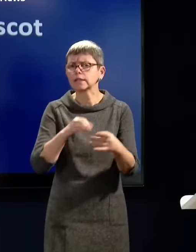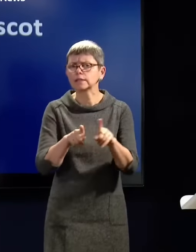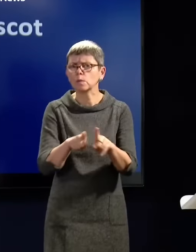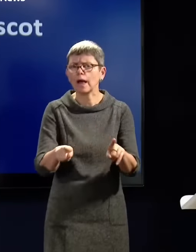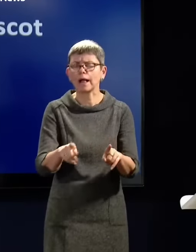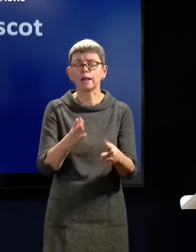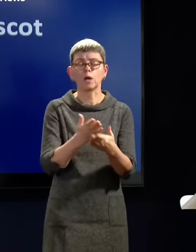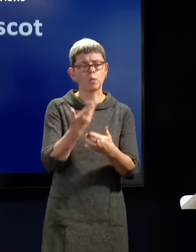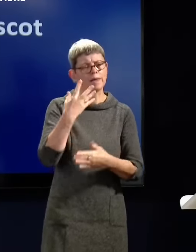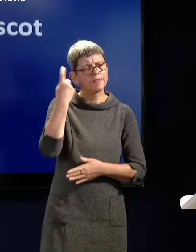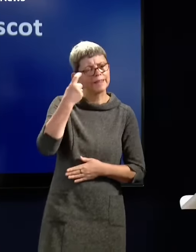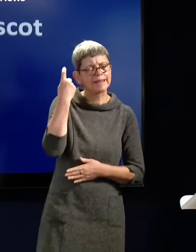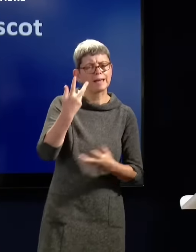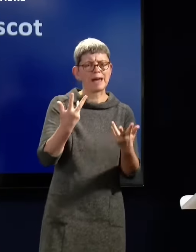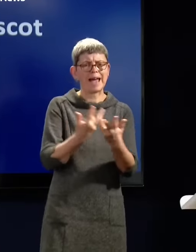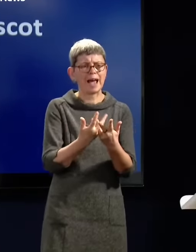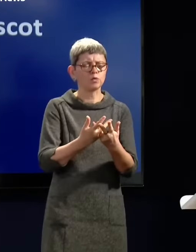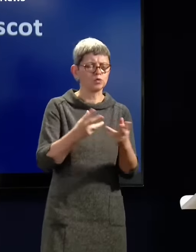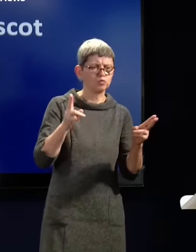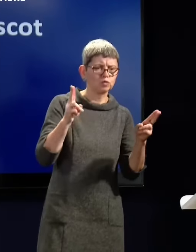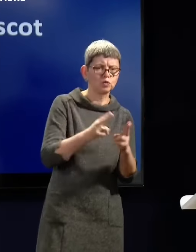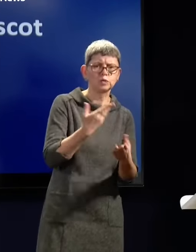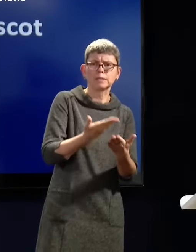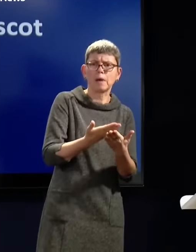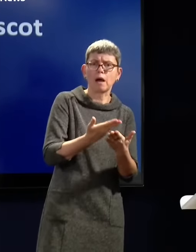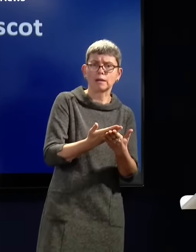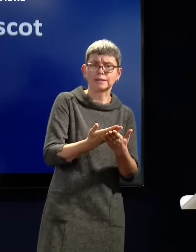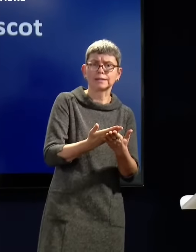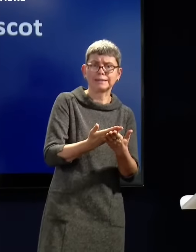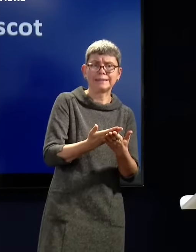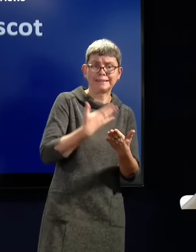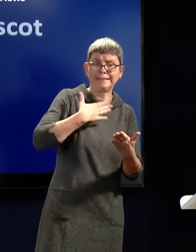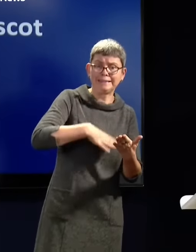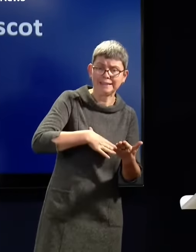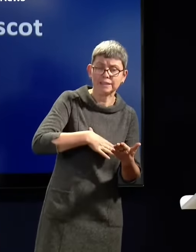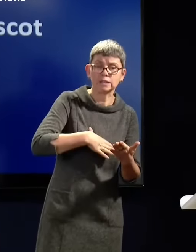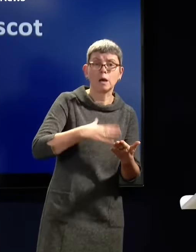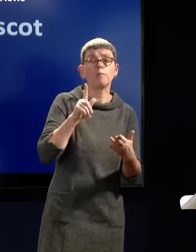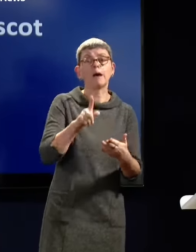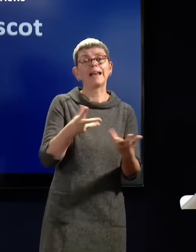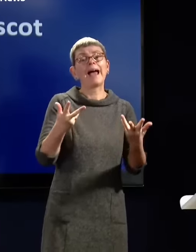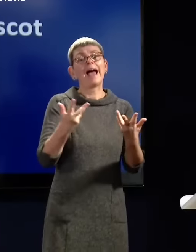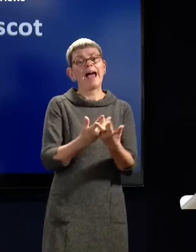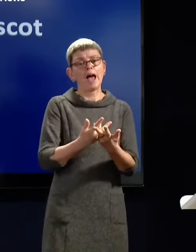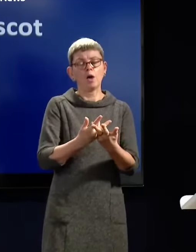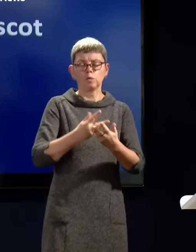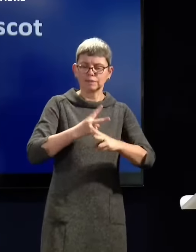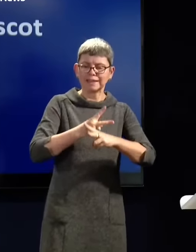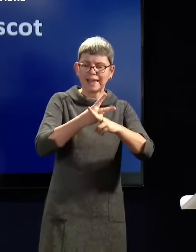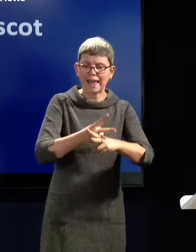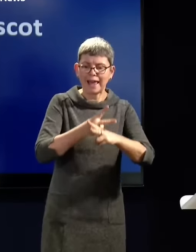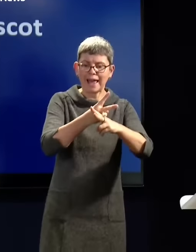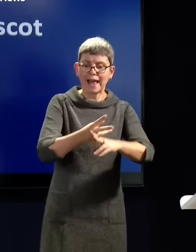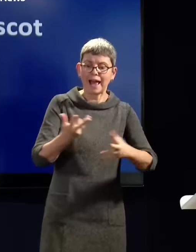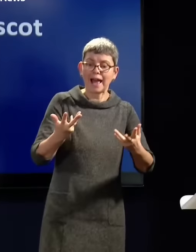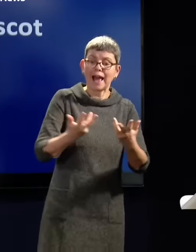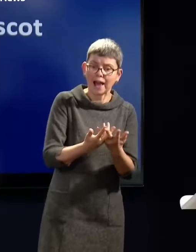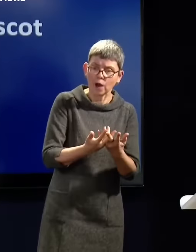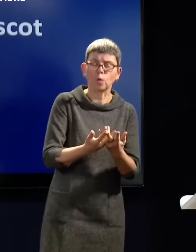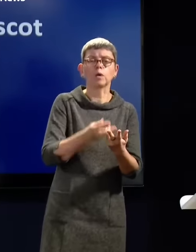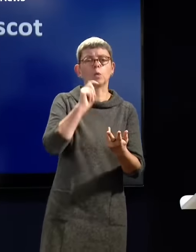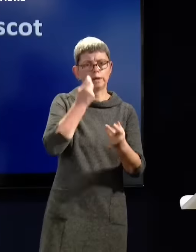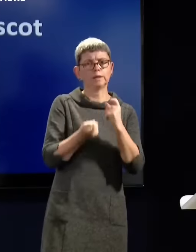of addressing current demand, the way in which we deliver care is likely to change. And I think that's something that people can expect. are widening out the multidisciplinary team within